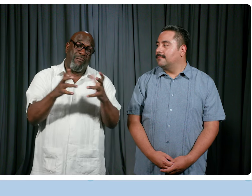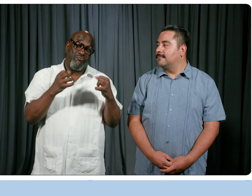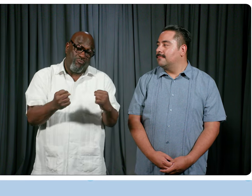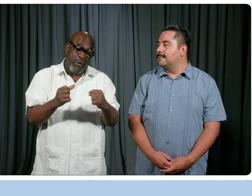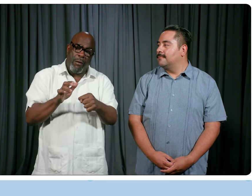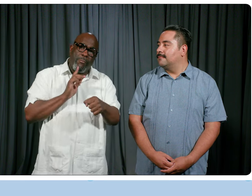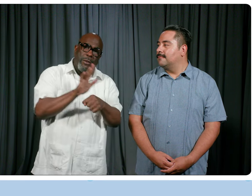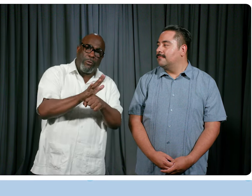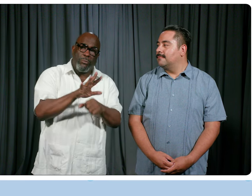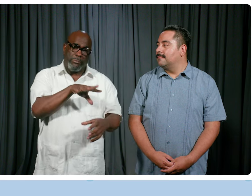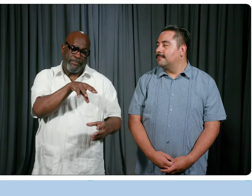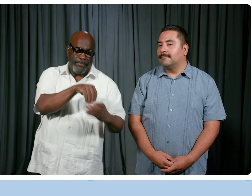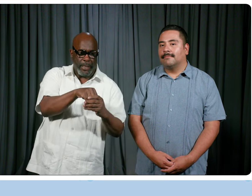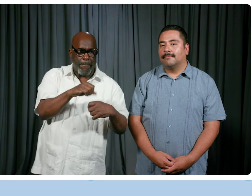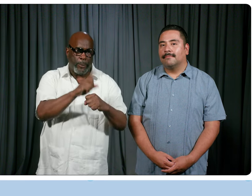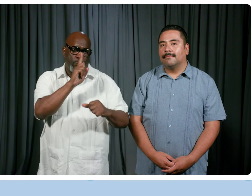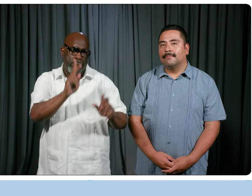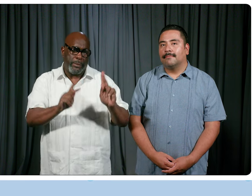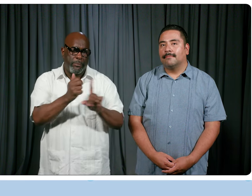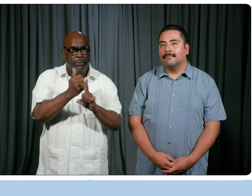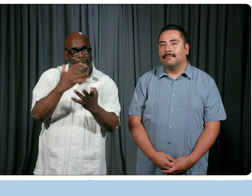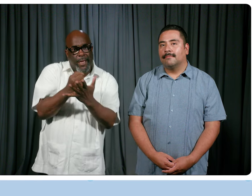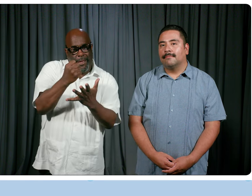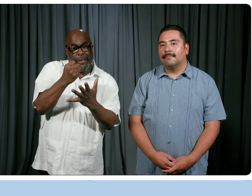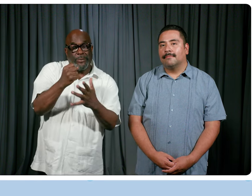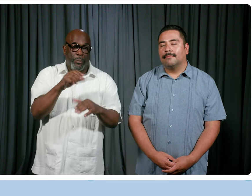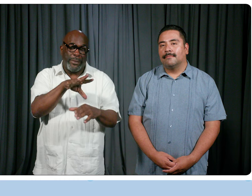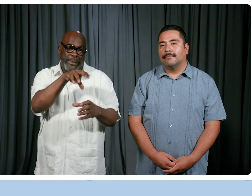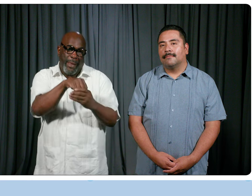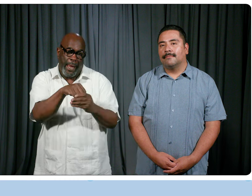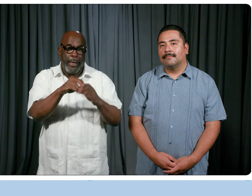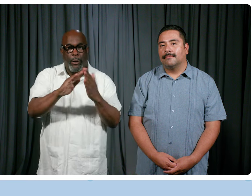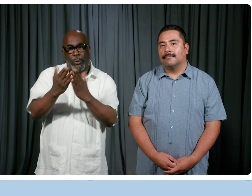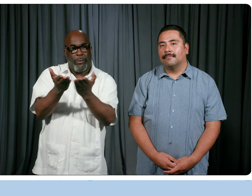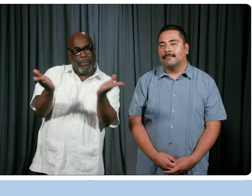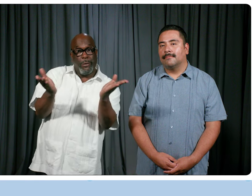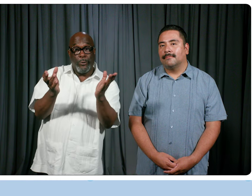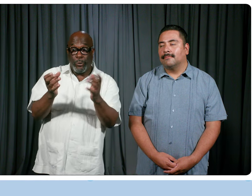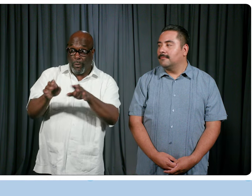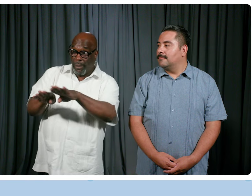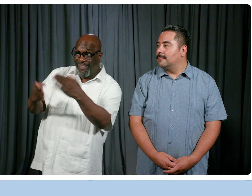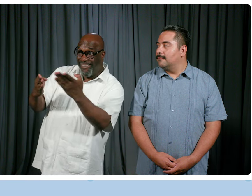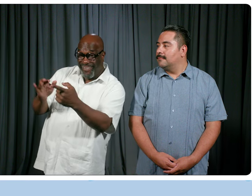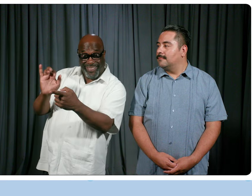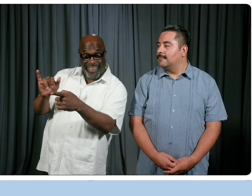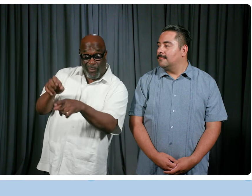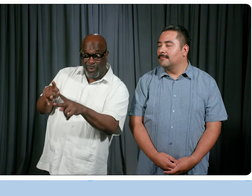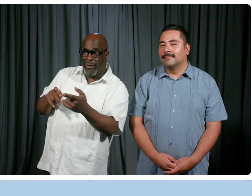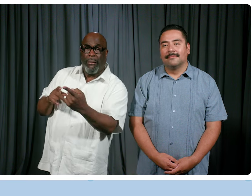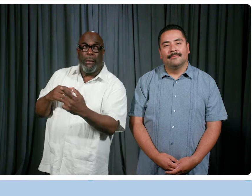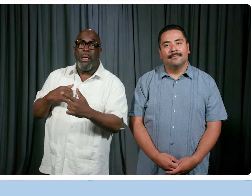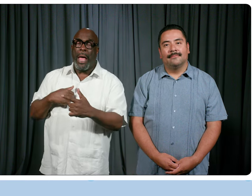community participation, making sure that people had equal opportunity to participate in the community and such. So when this opportunity came along,